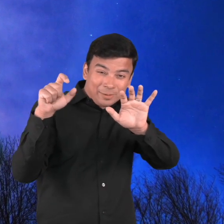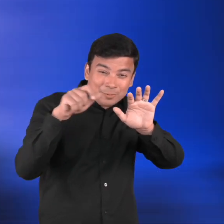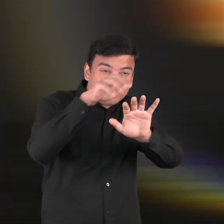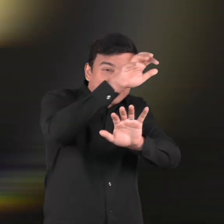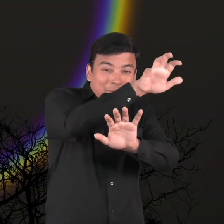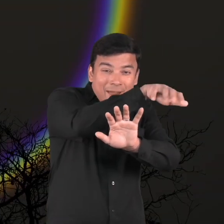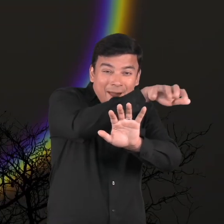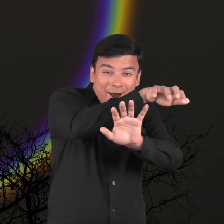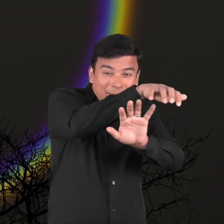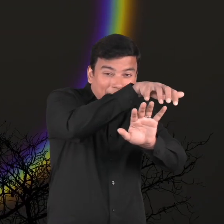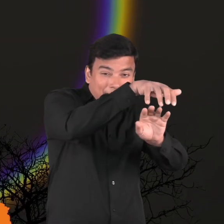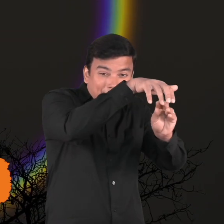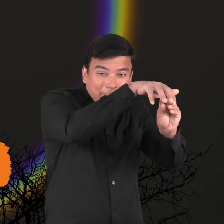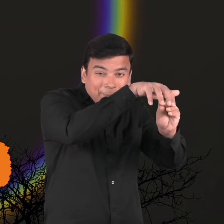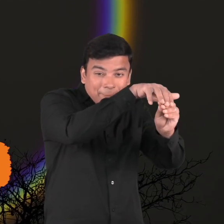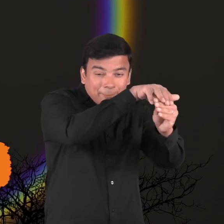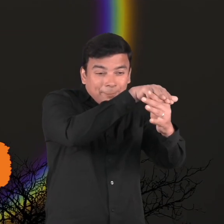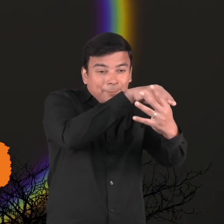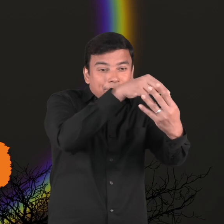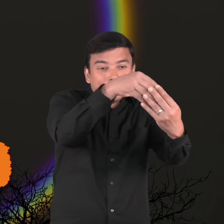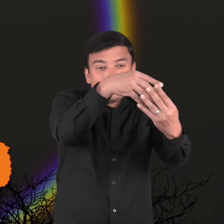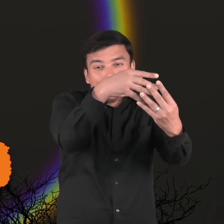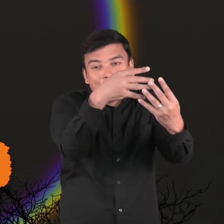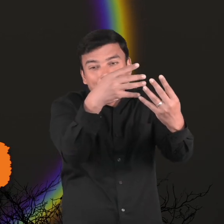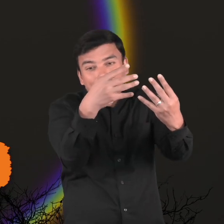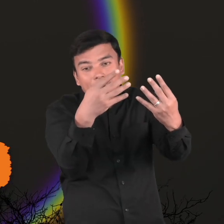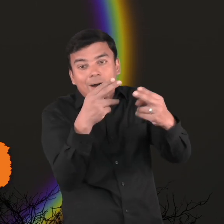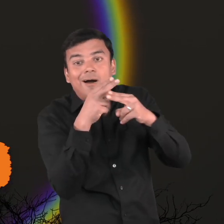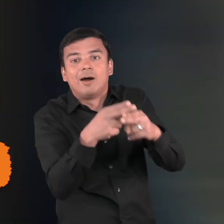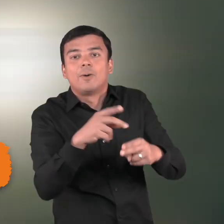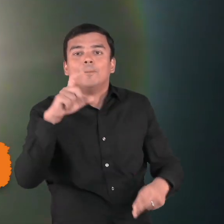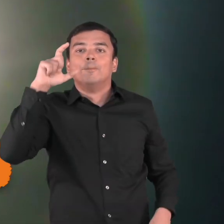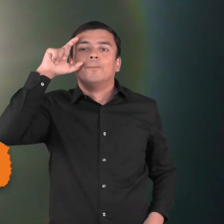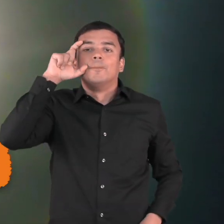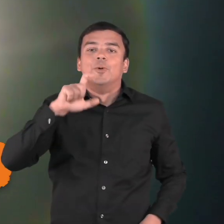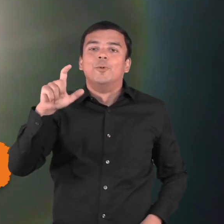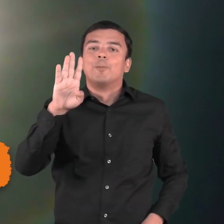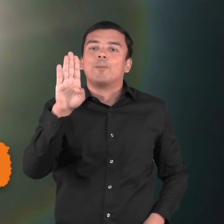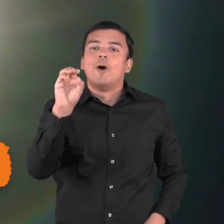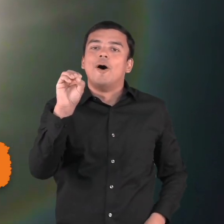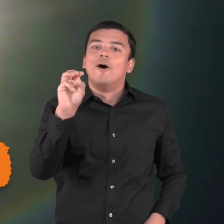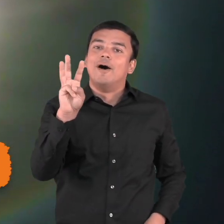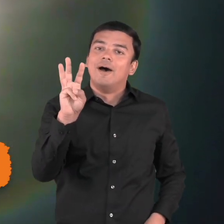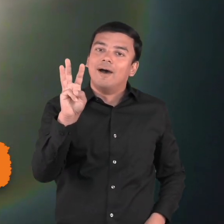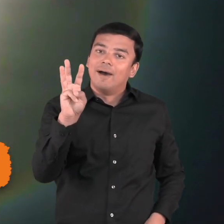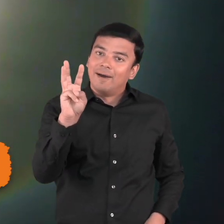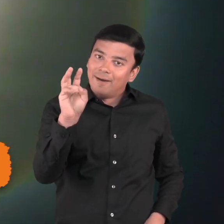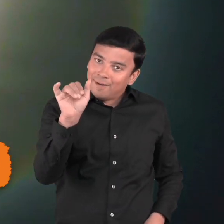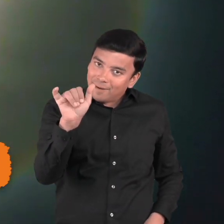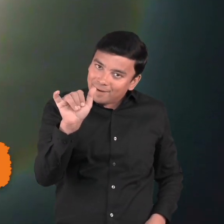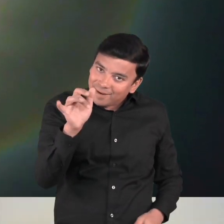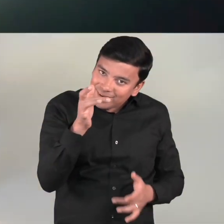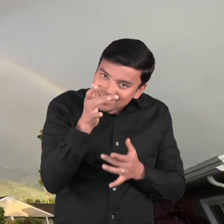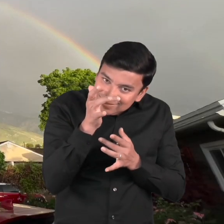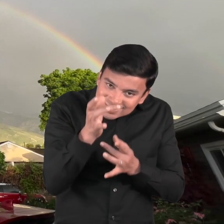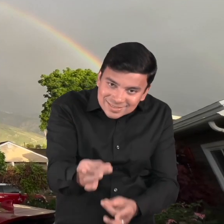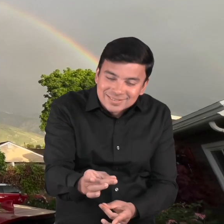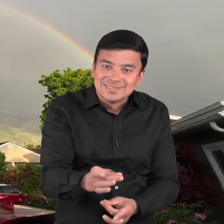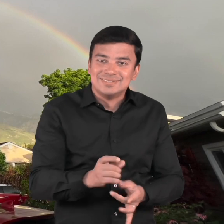and is called a moonbow. Pretty amazing, right? When you see